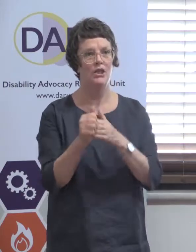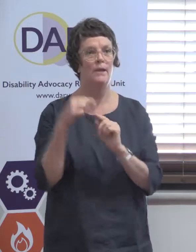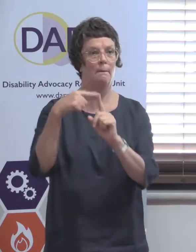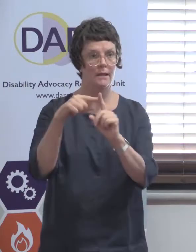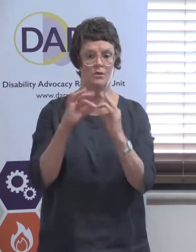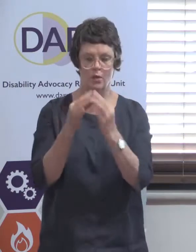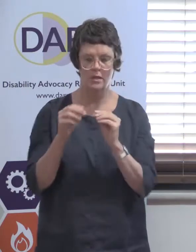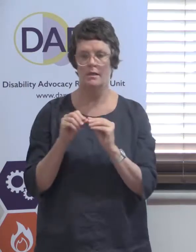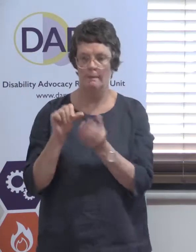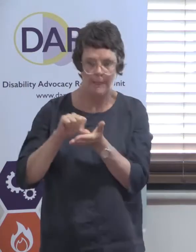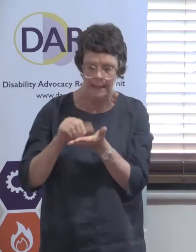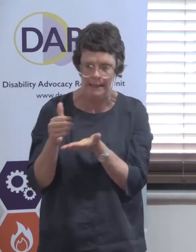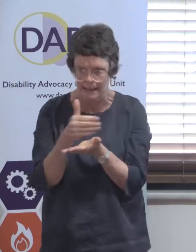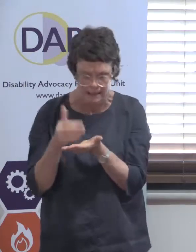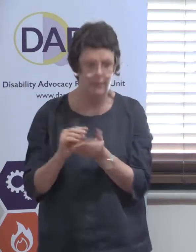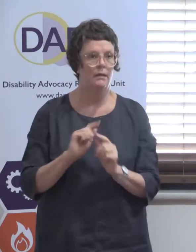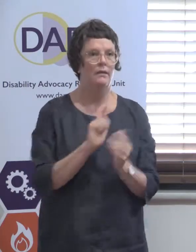together and gave it to Dana.